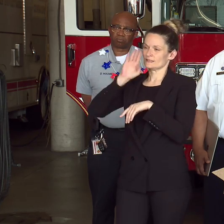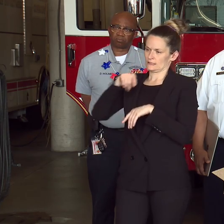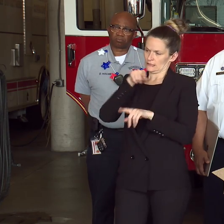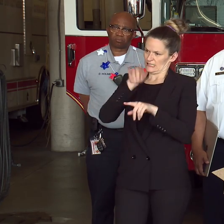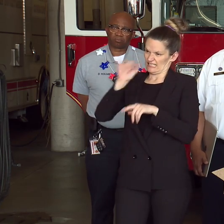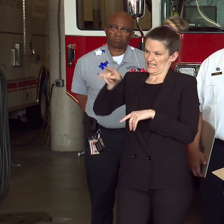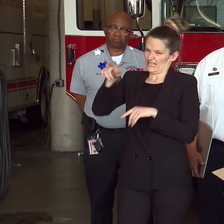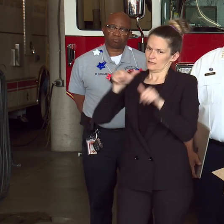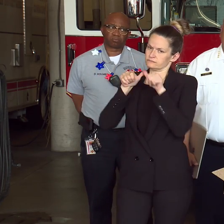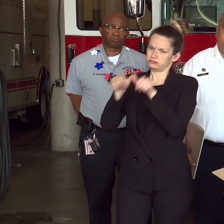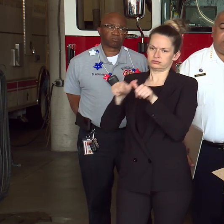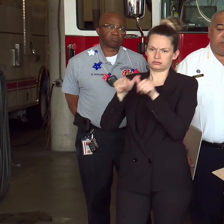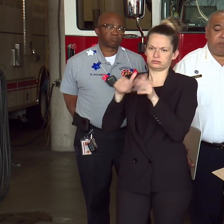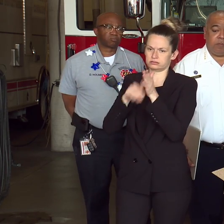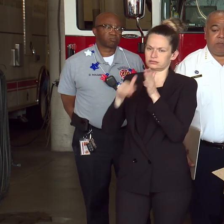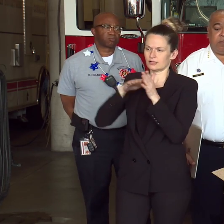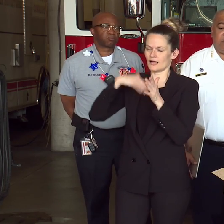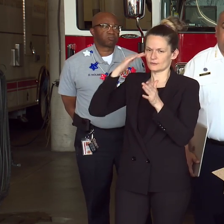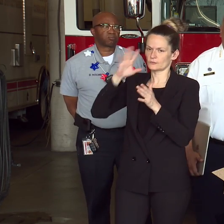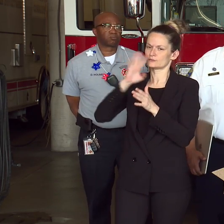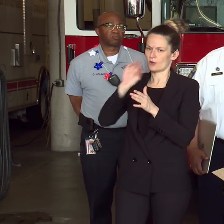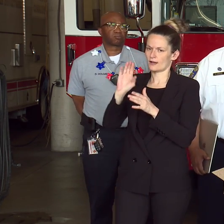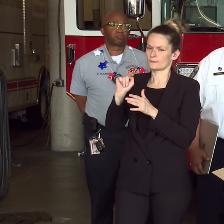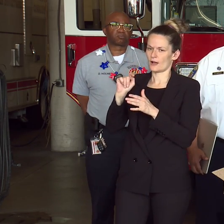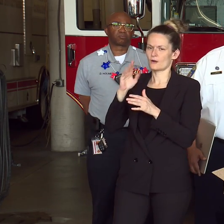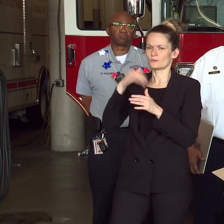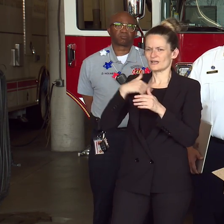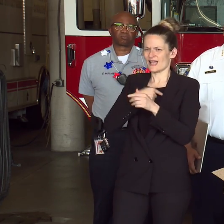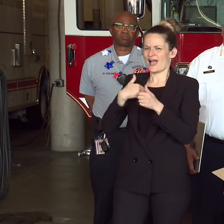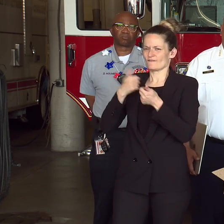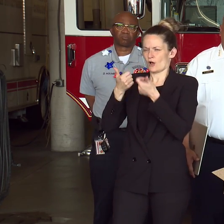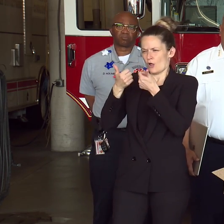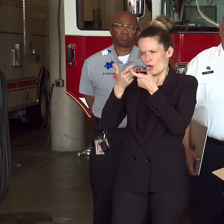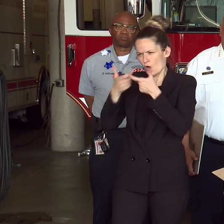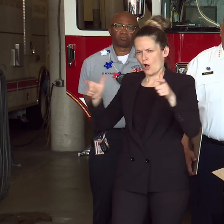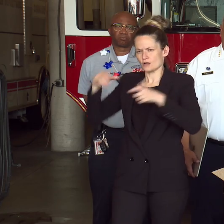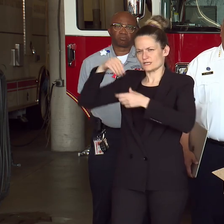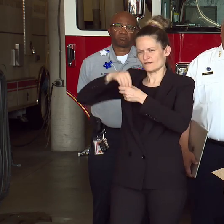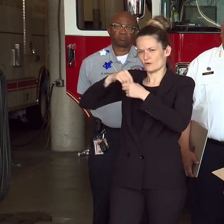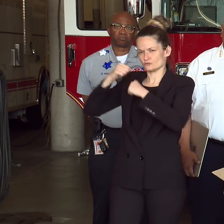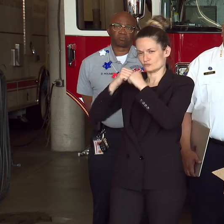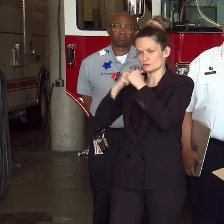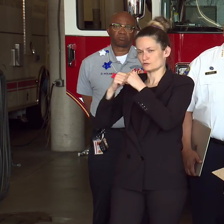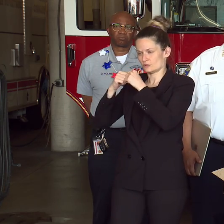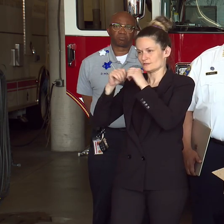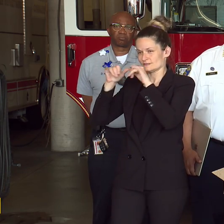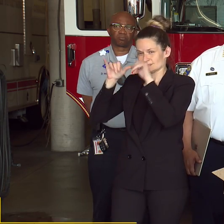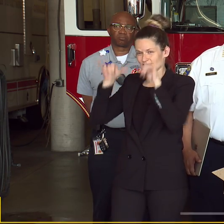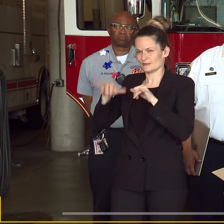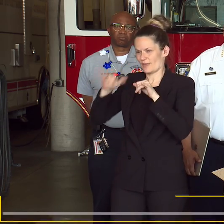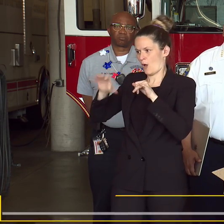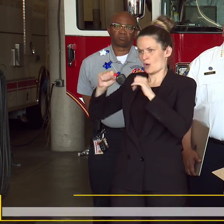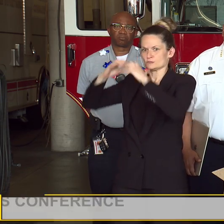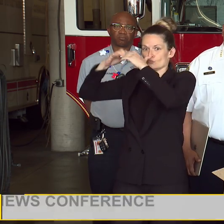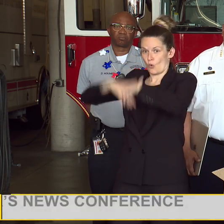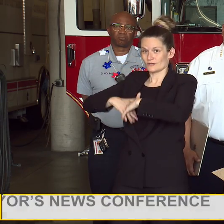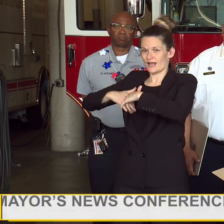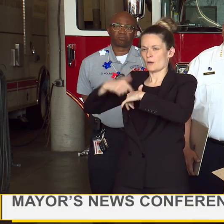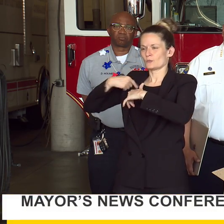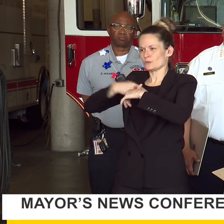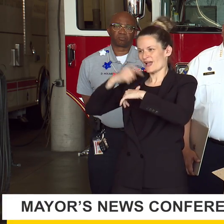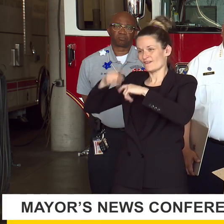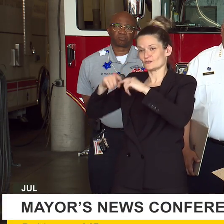Because you're talking about such a large infrastructure investment, cameras go down. We get them fixed. We put them back up. We know we're